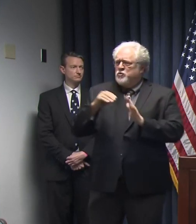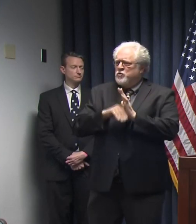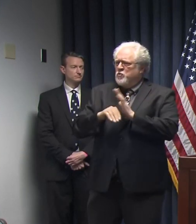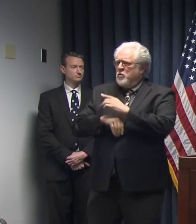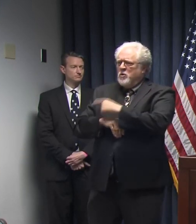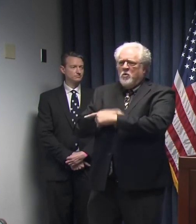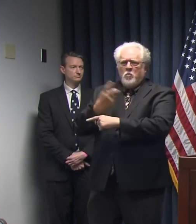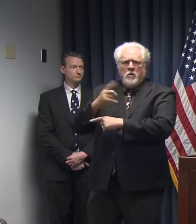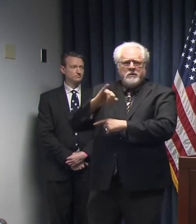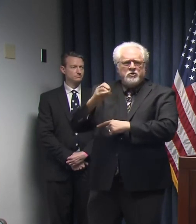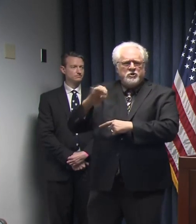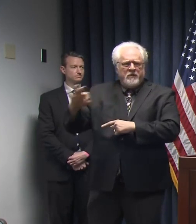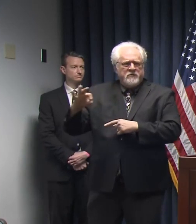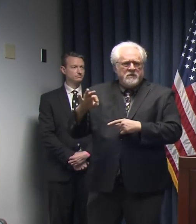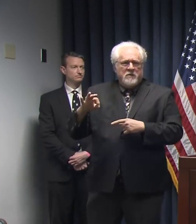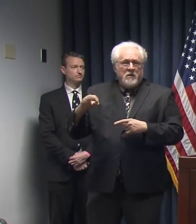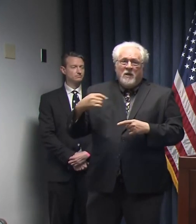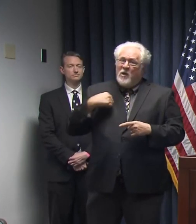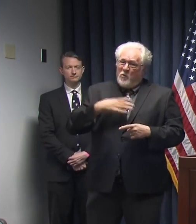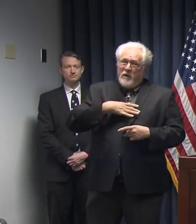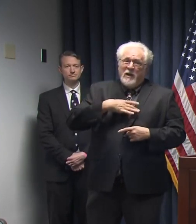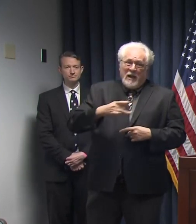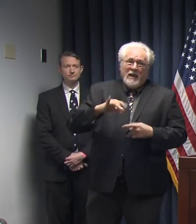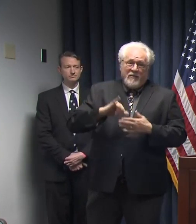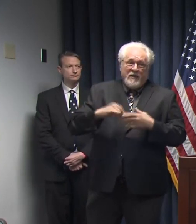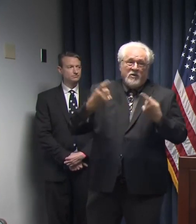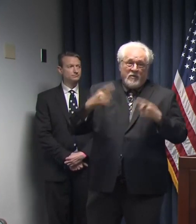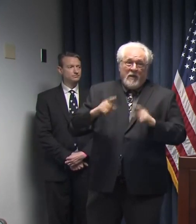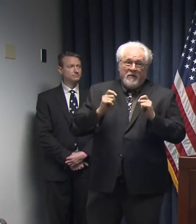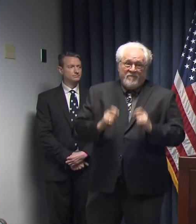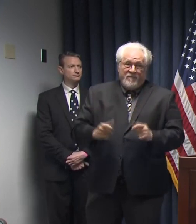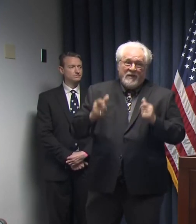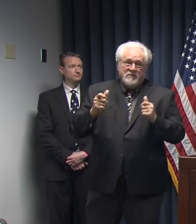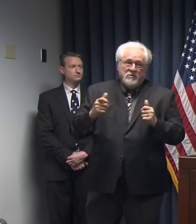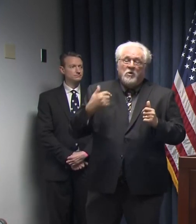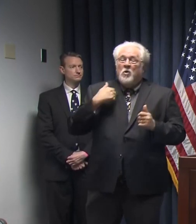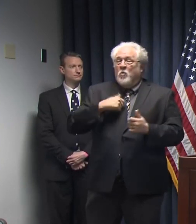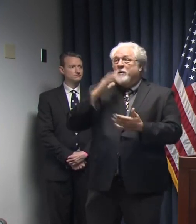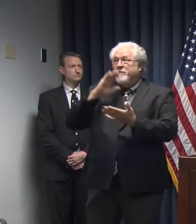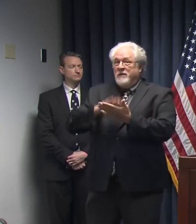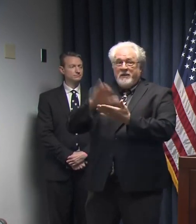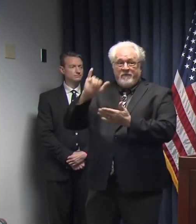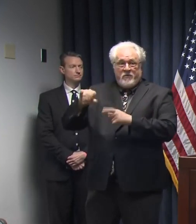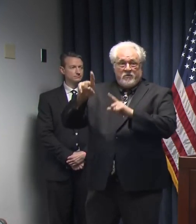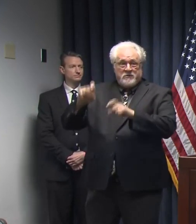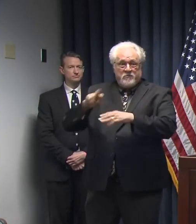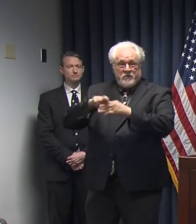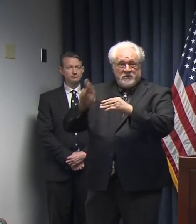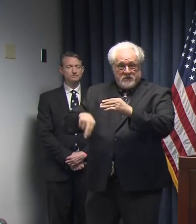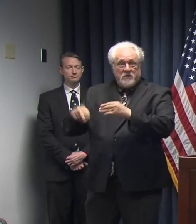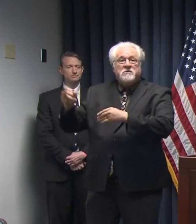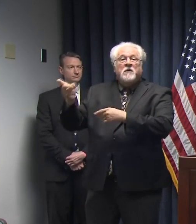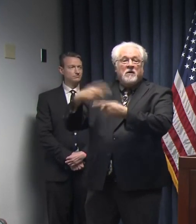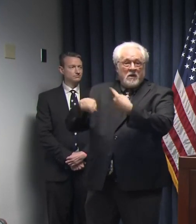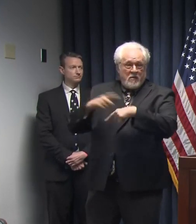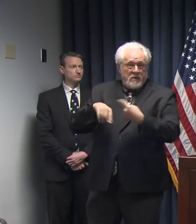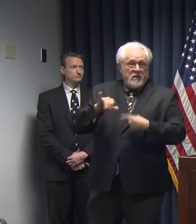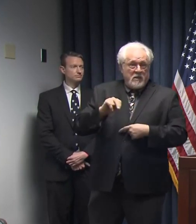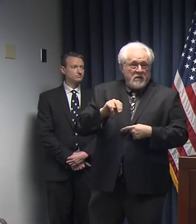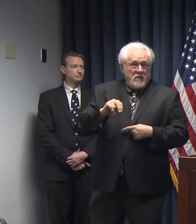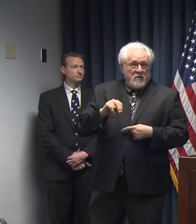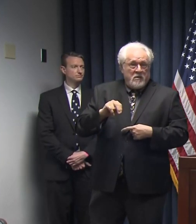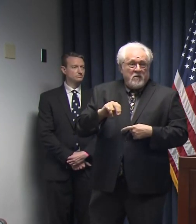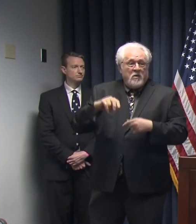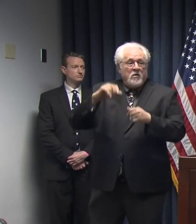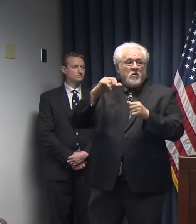in Jefferson. And we would really like that to happen faster. We do believe that those test results are coming in. And you may recall